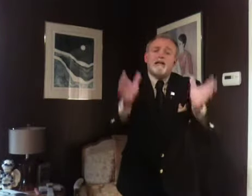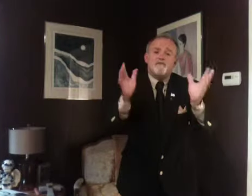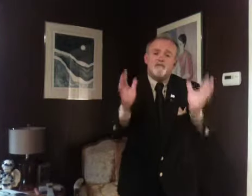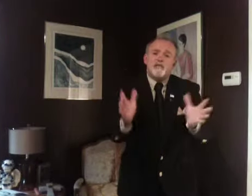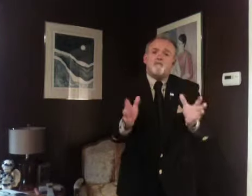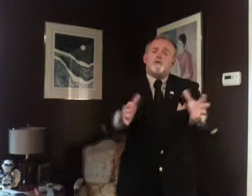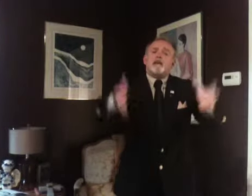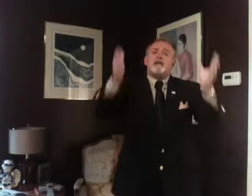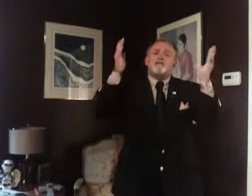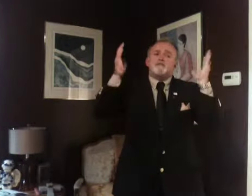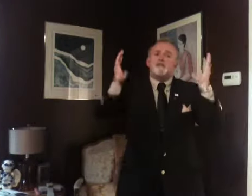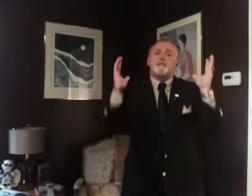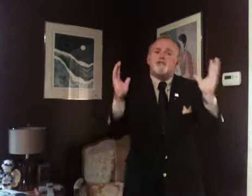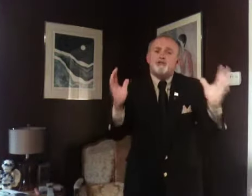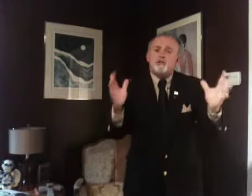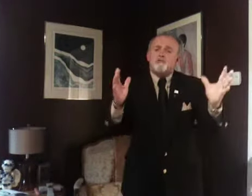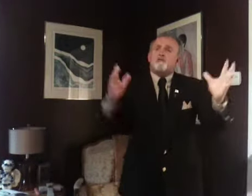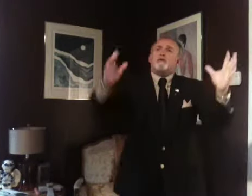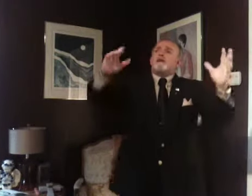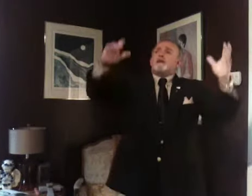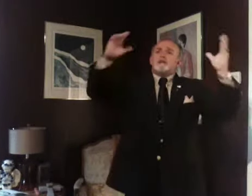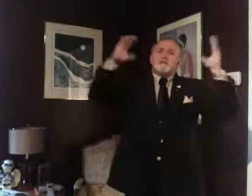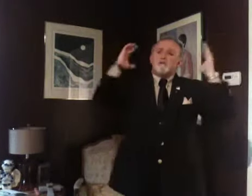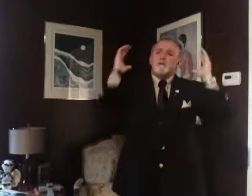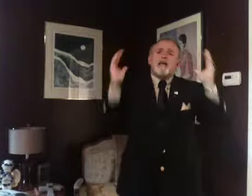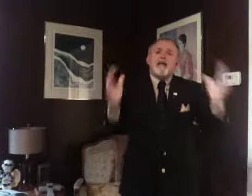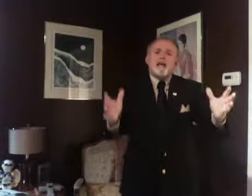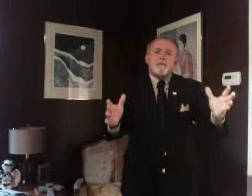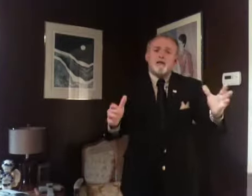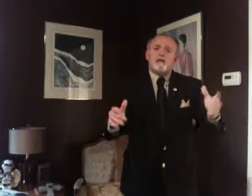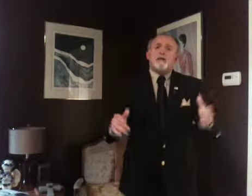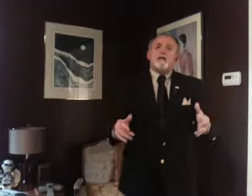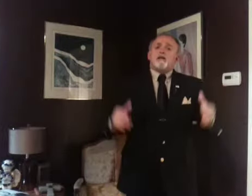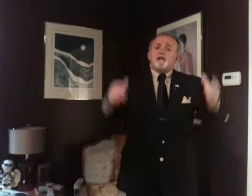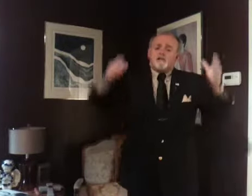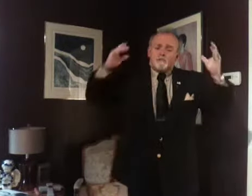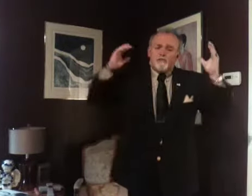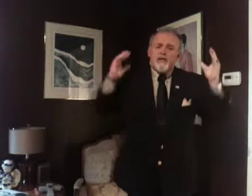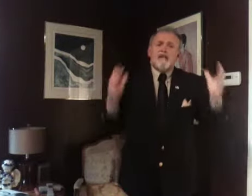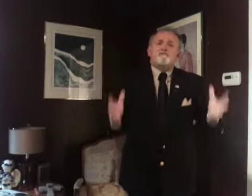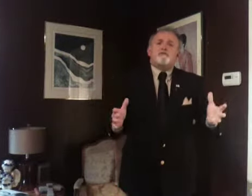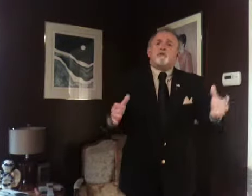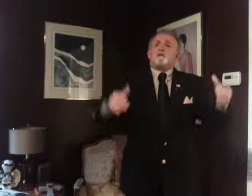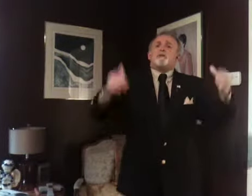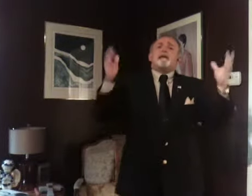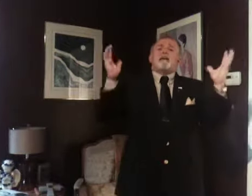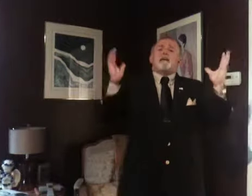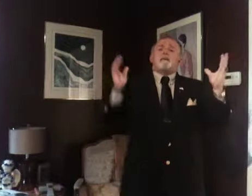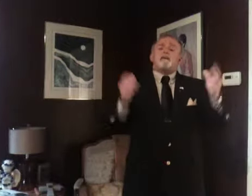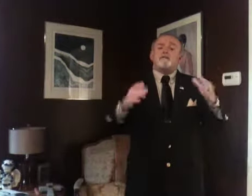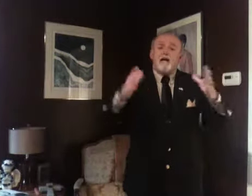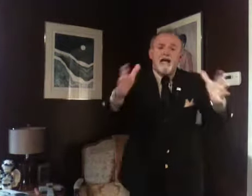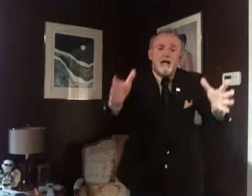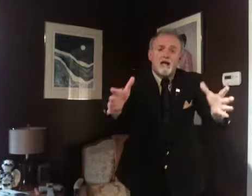Life is simple. Life is meant to be joyful. You're supposed to be happy. Have joy. Be happy. Smile.